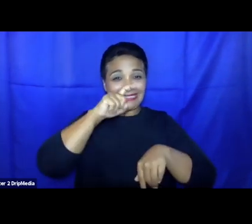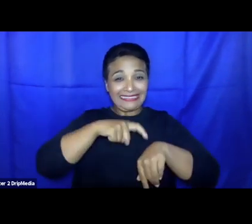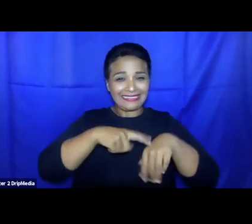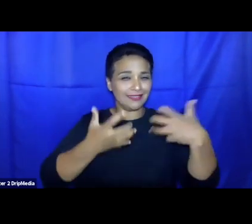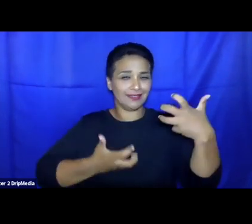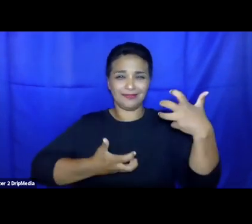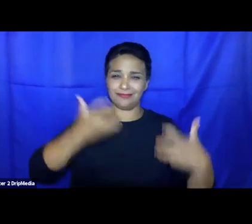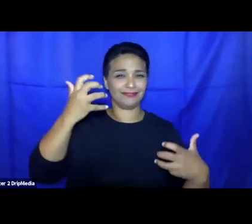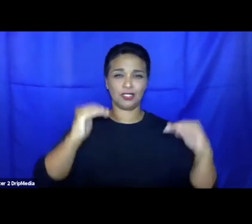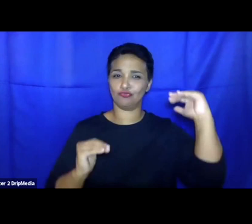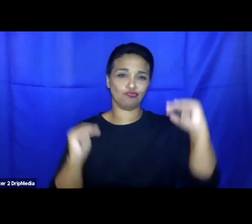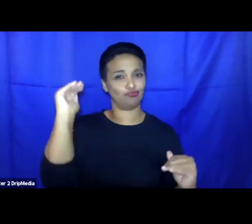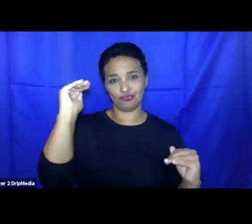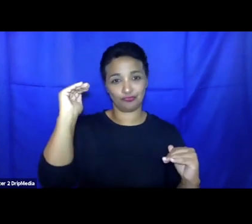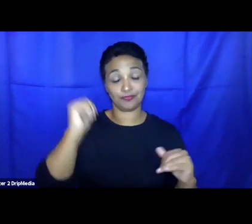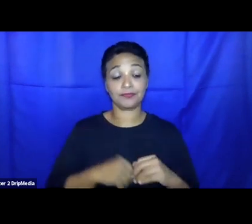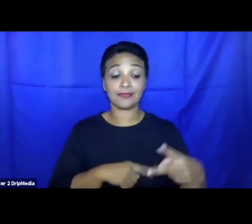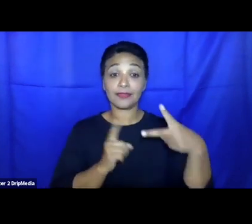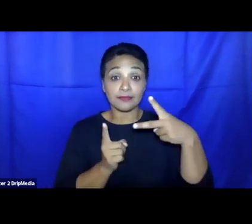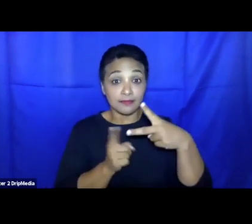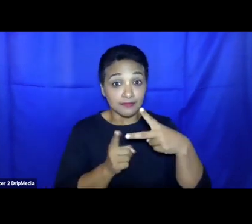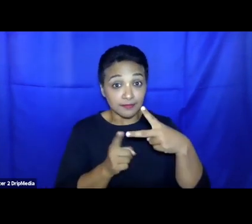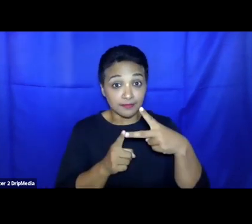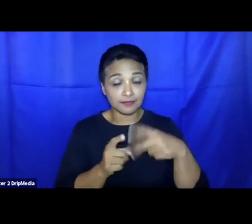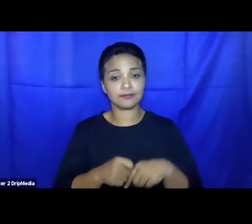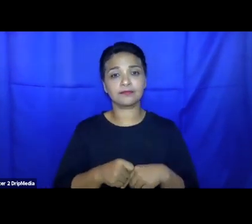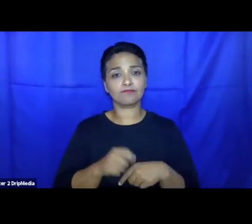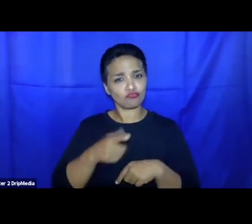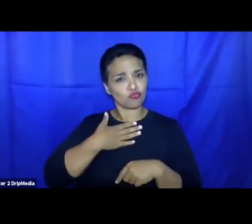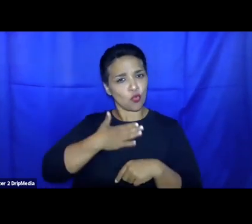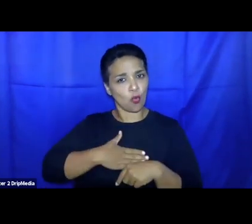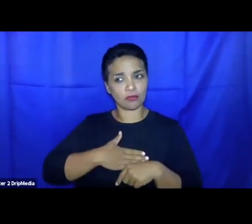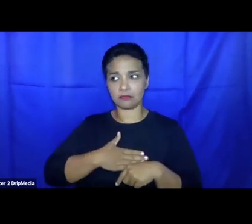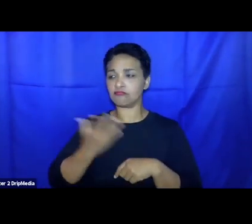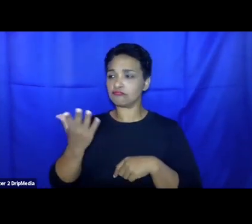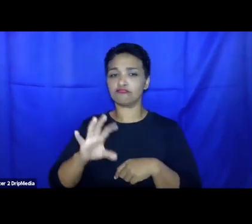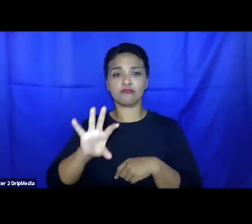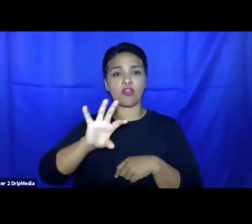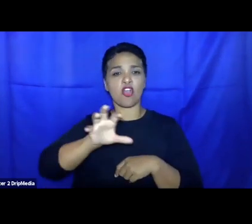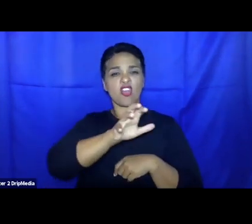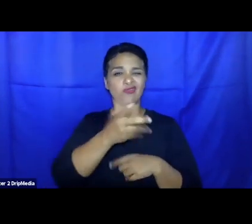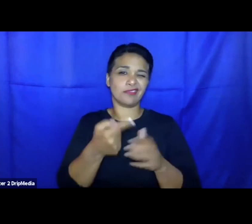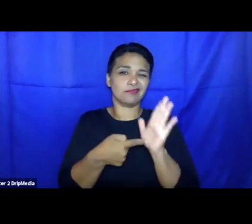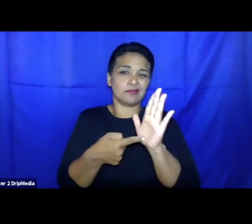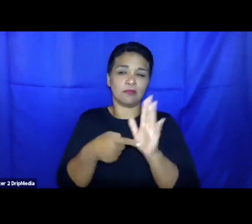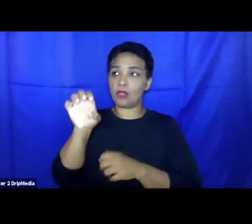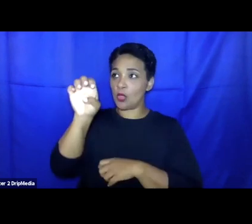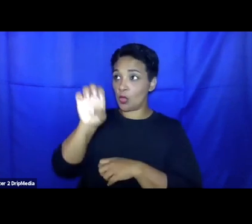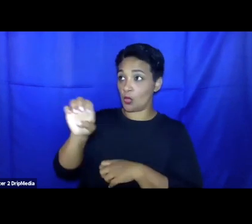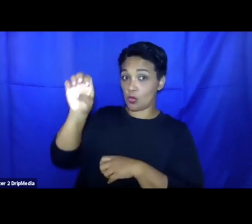Secondly, to promote resettlement in countries, for example, in Europe carries